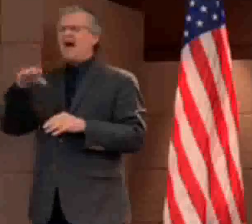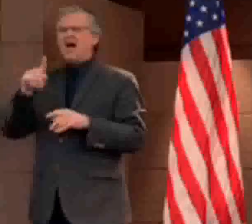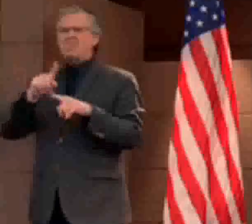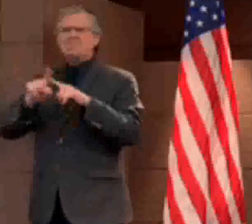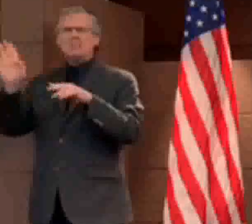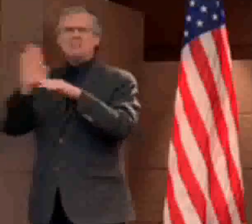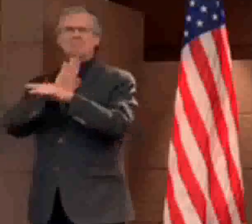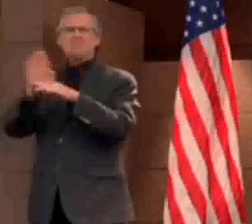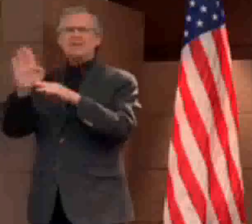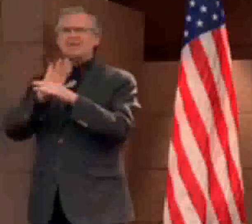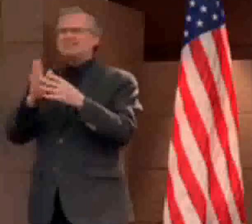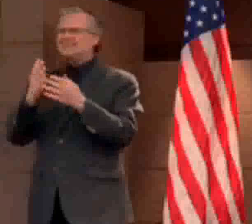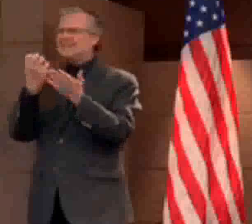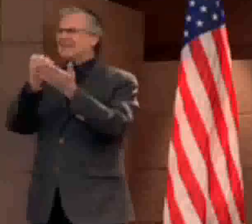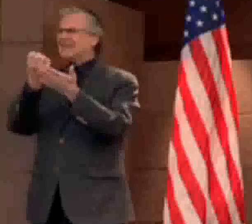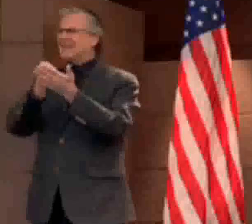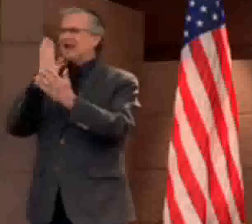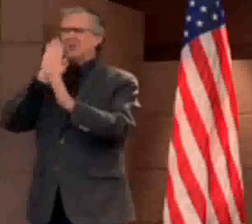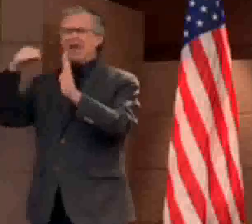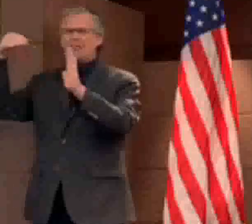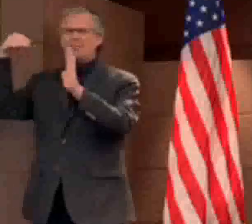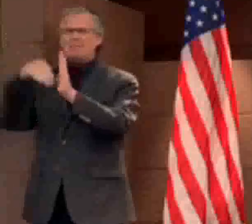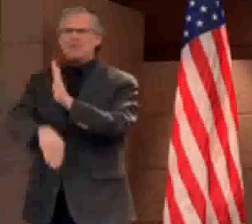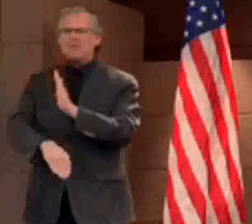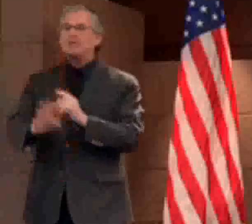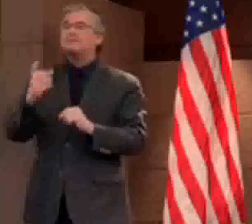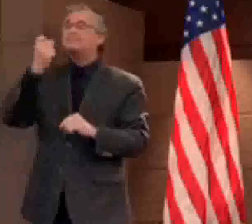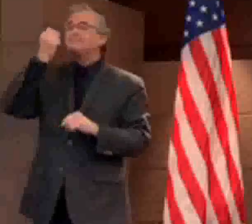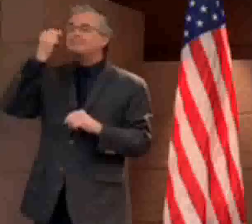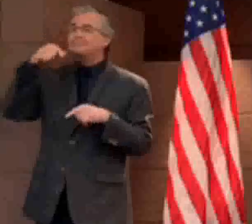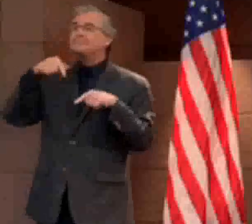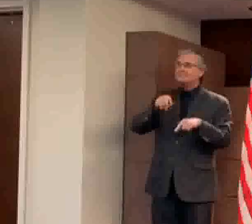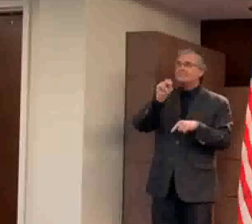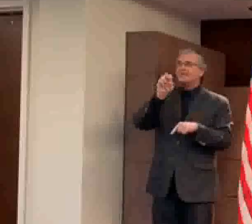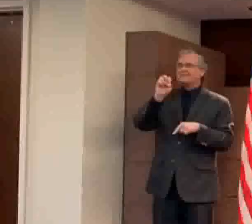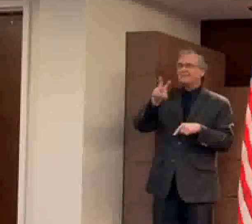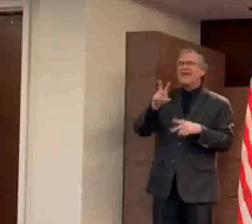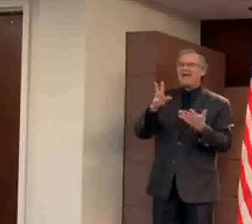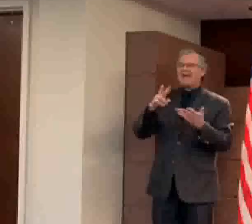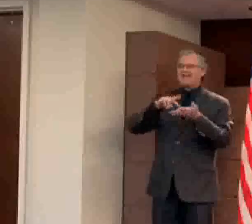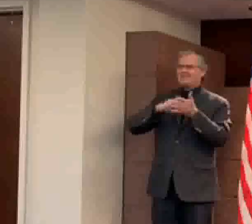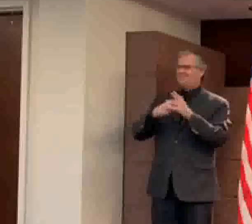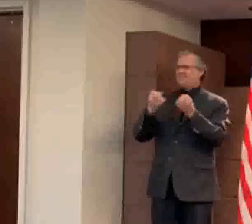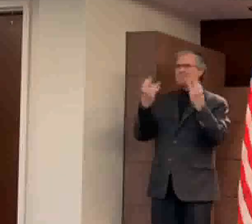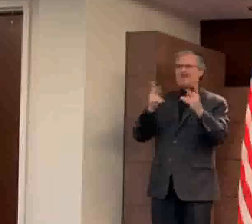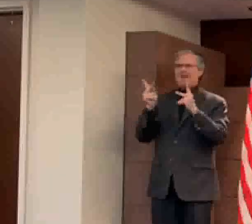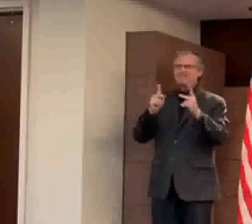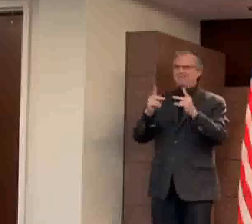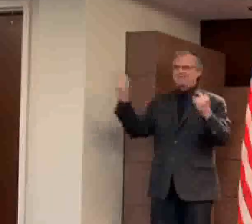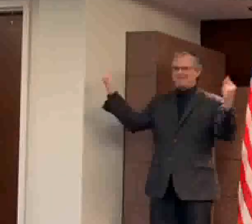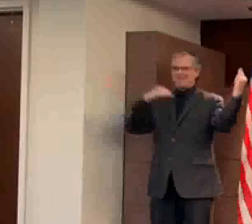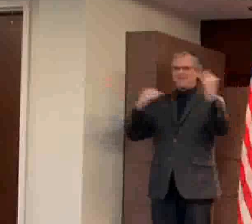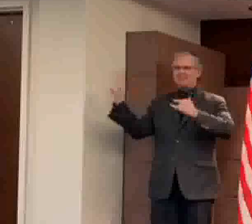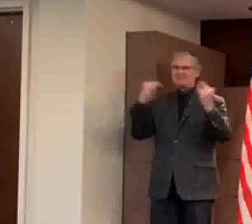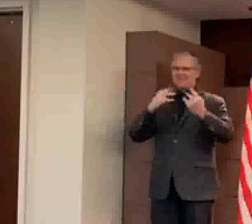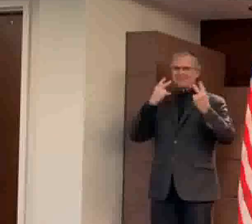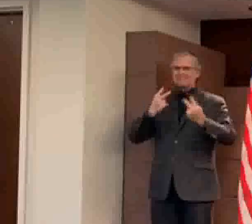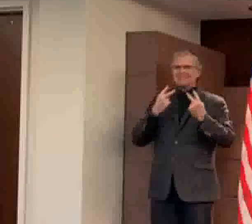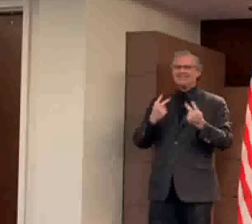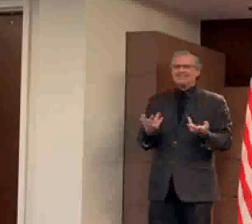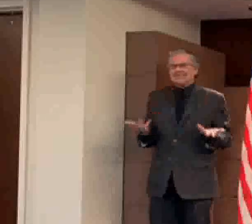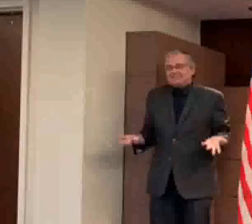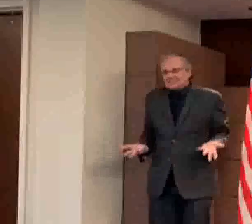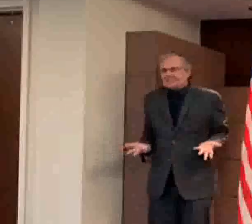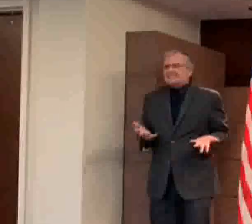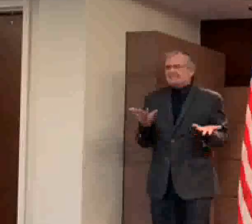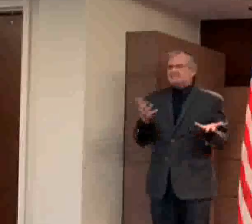for a state that relies this heavily on visitors, the impacts are inevitable. It's happening whether we want it to or not. So our